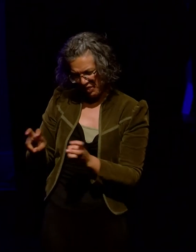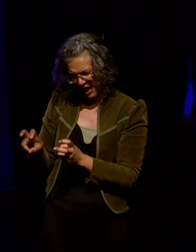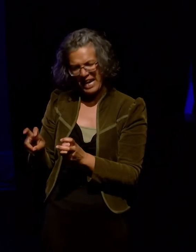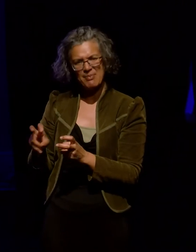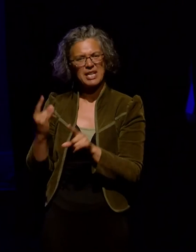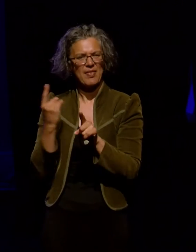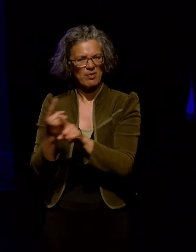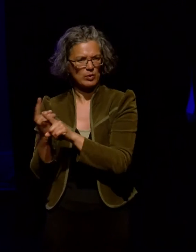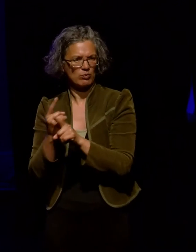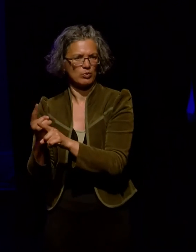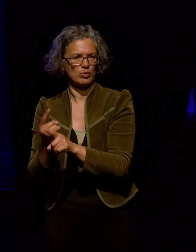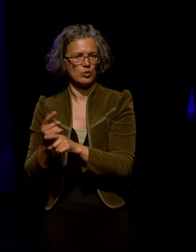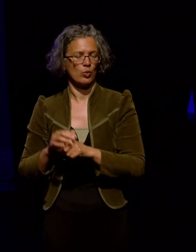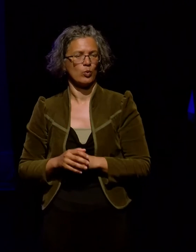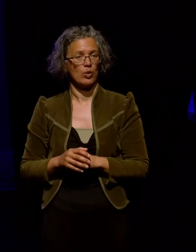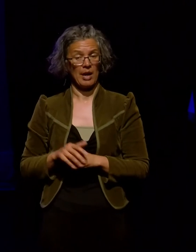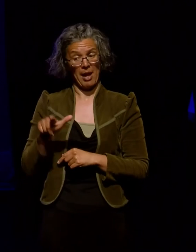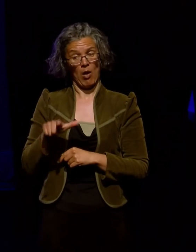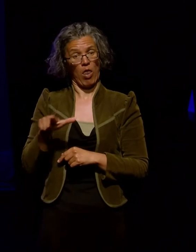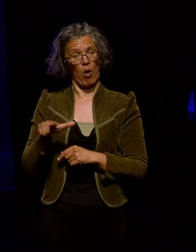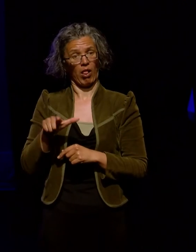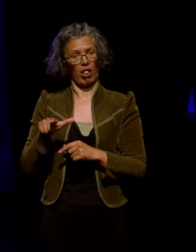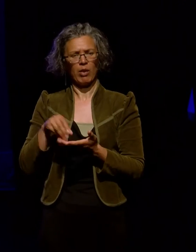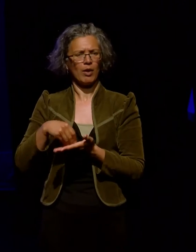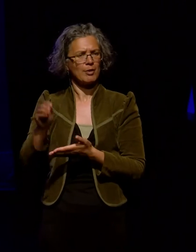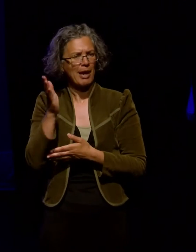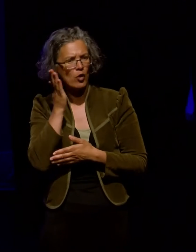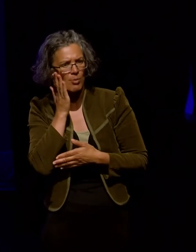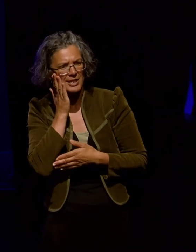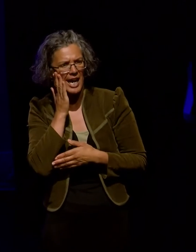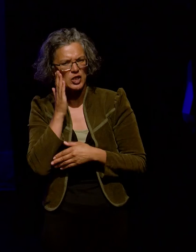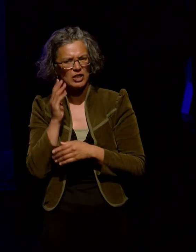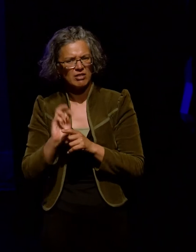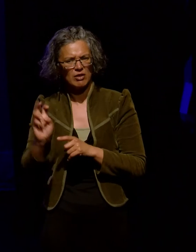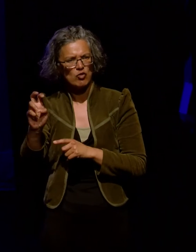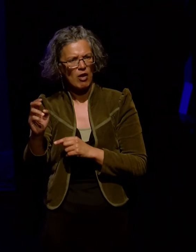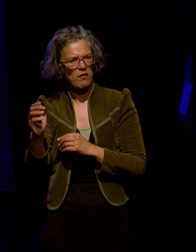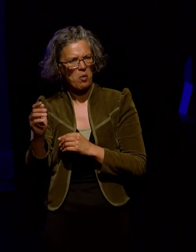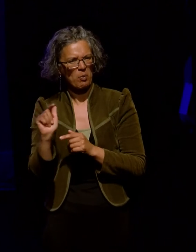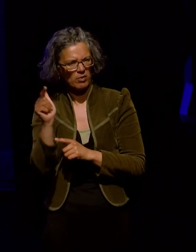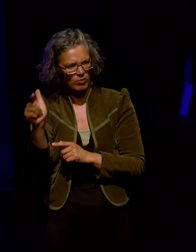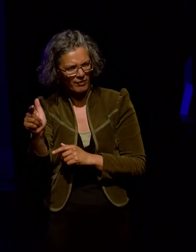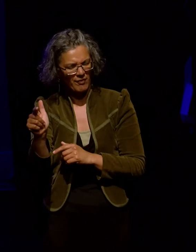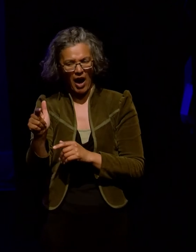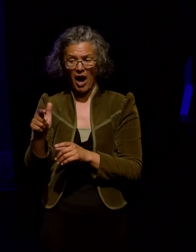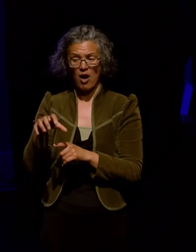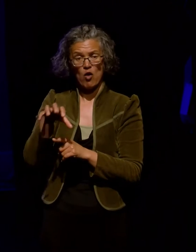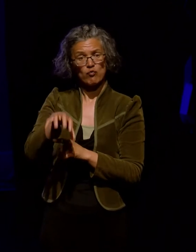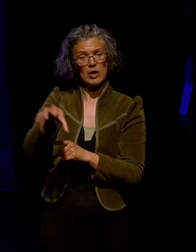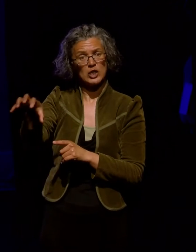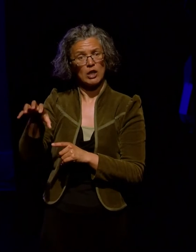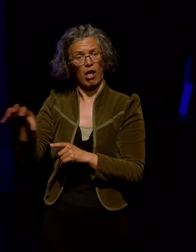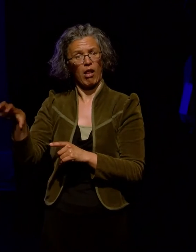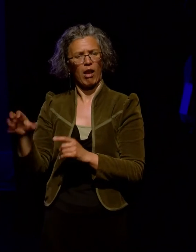With a shorter travel time and no accommodation costs required, these regional forums are easier for those with smaller